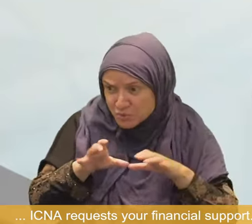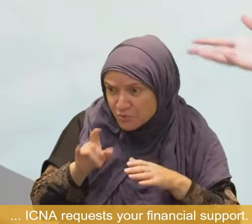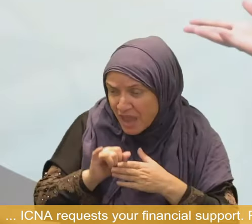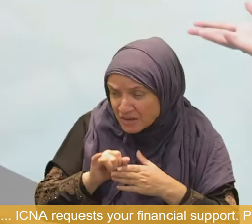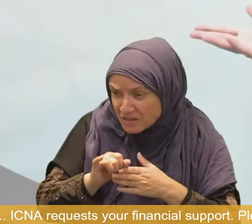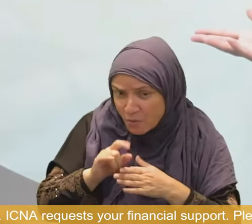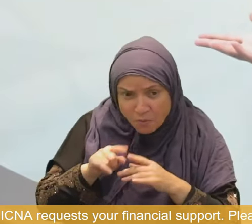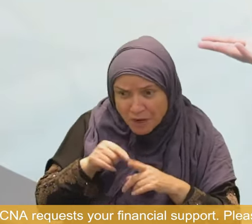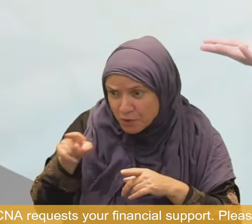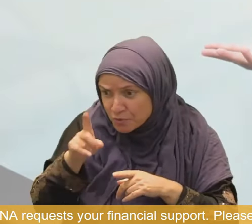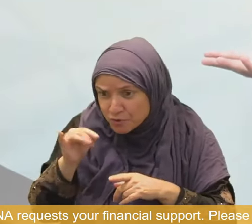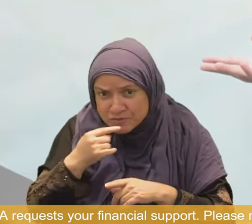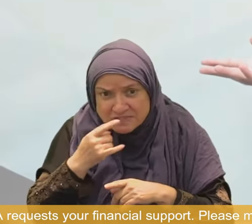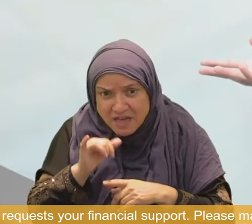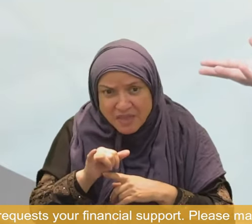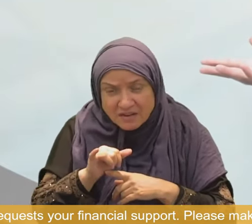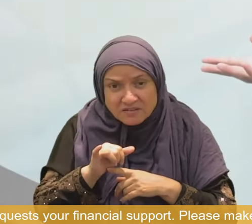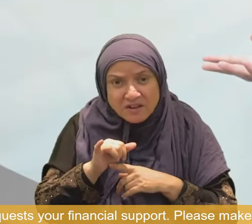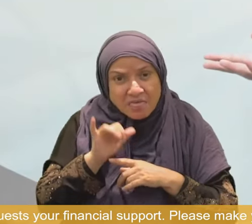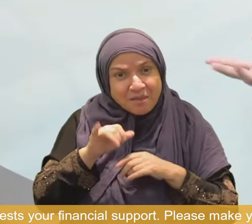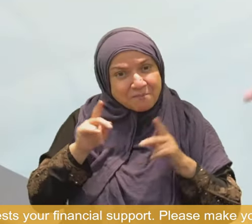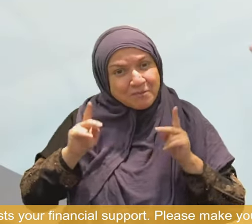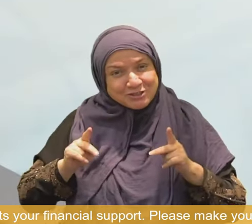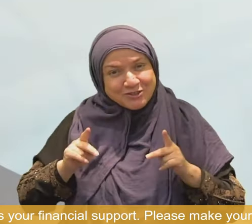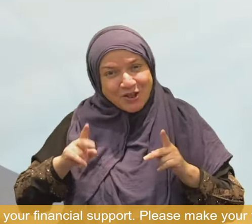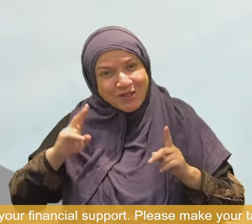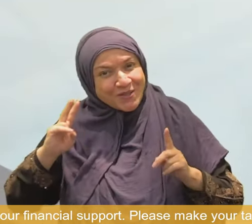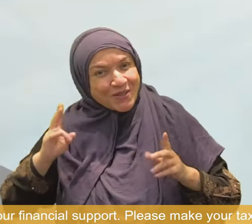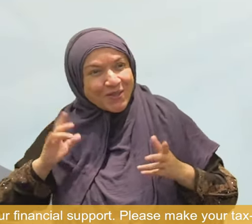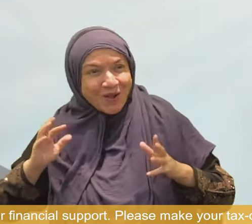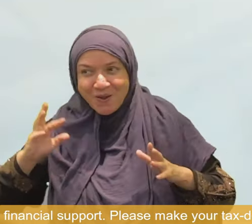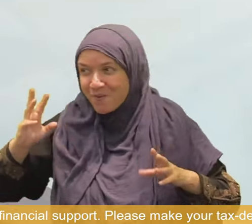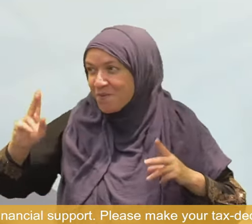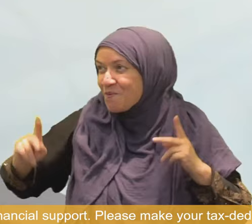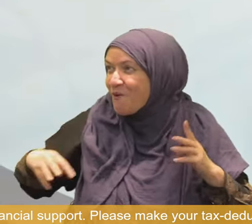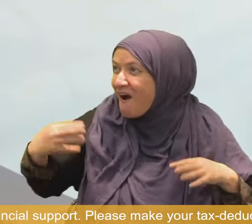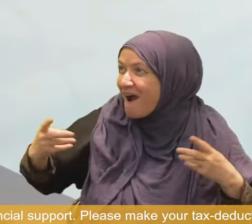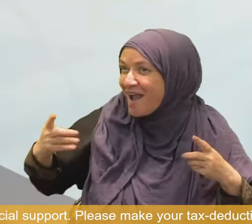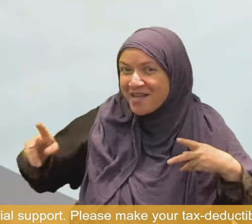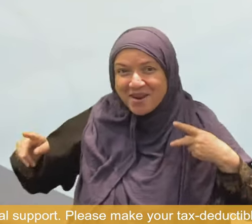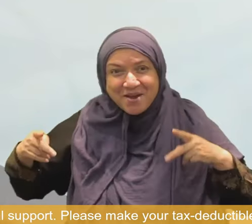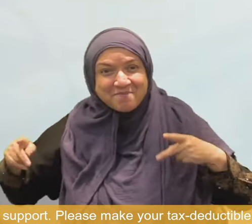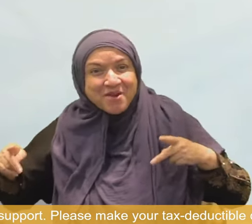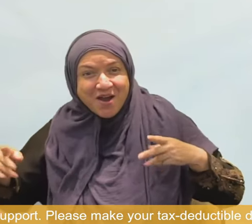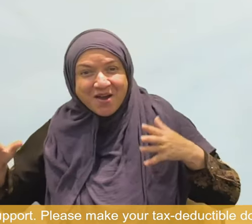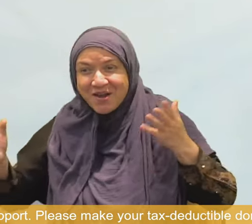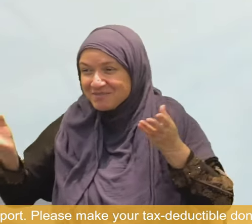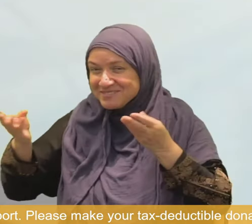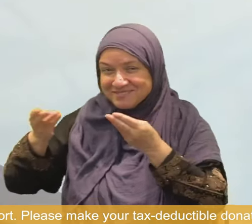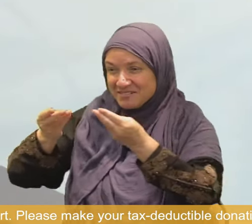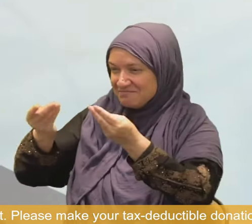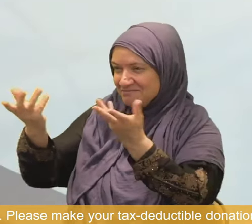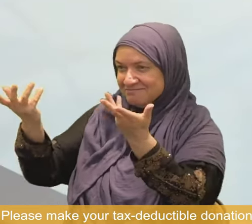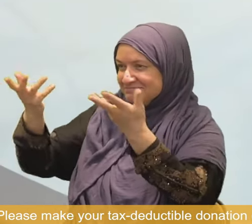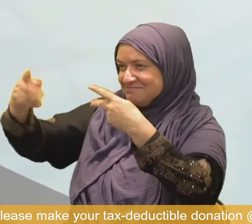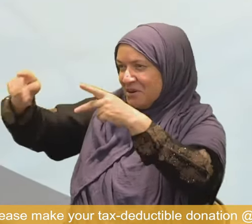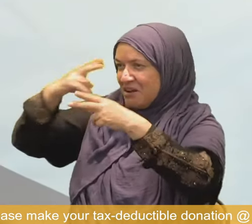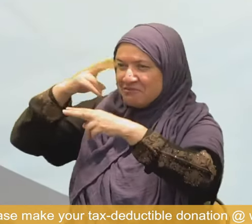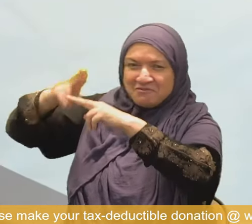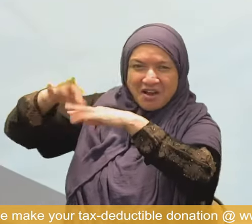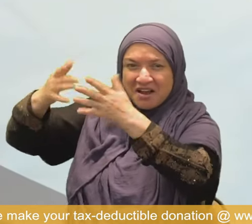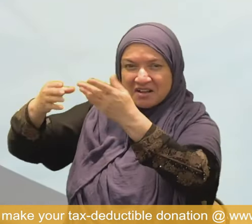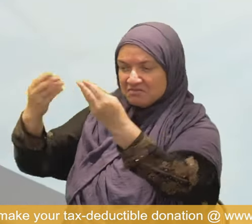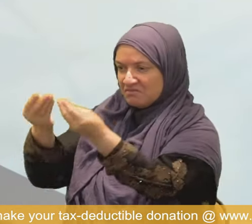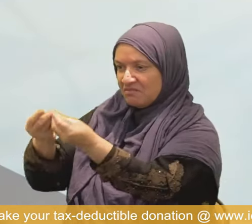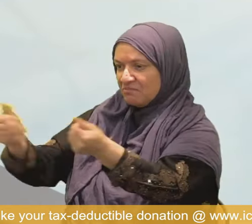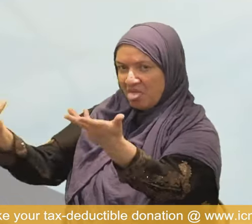wild because there is no sense of accountability. Those of who have small kids, I have three of them. Three toddlers. If you